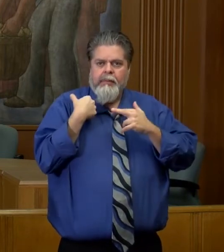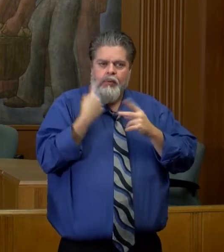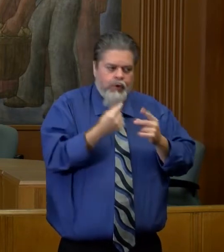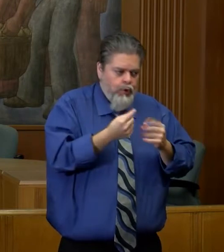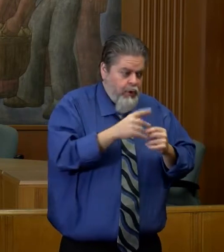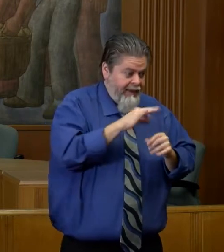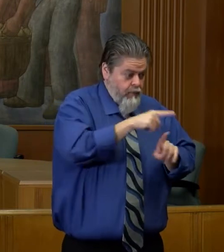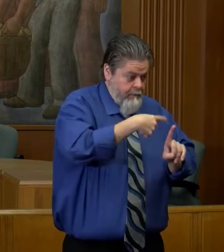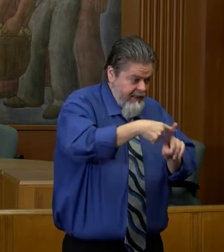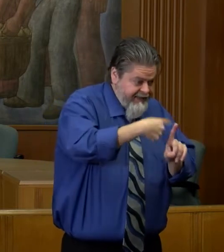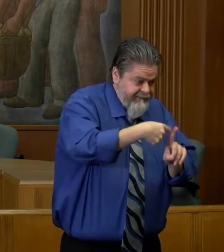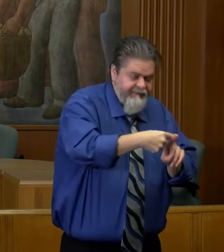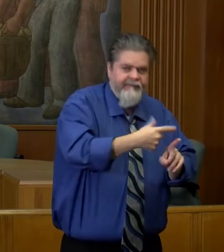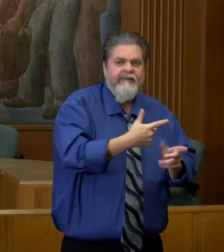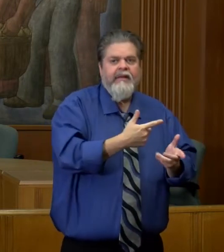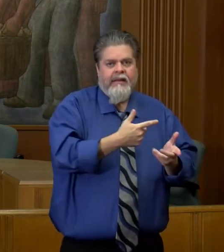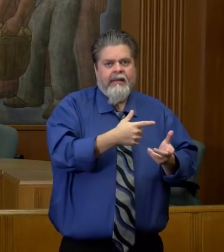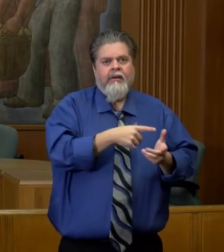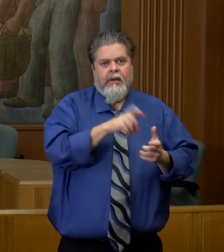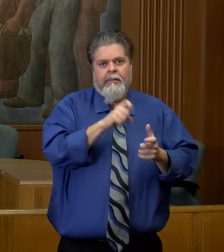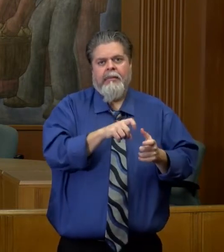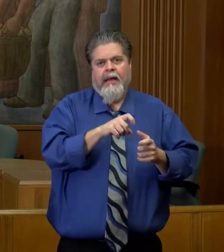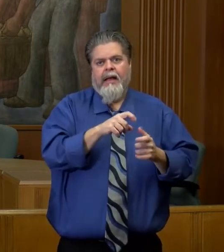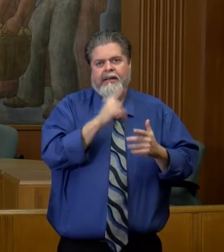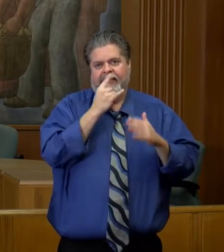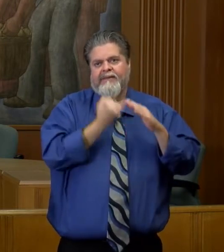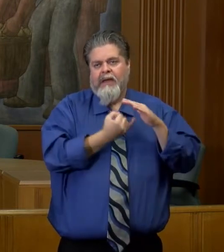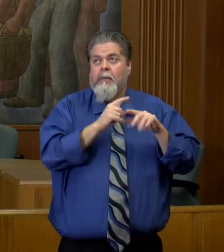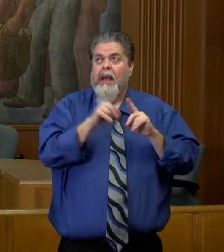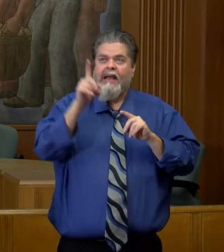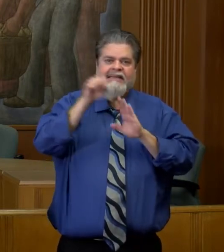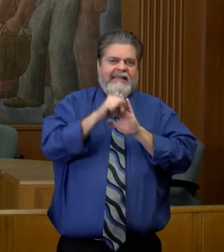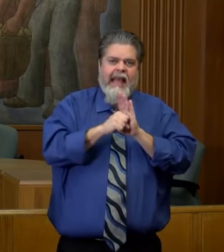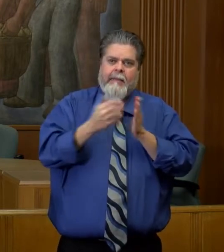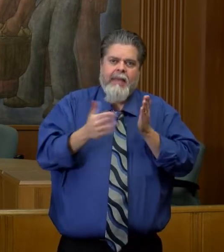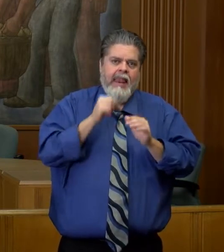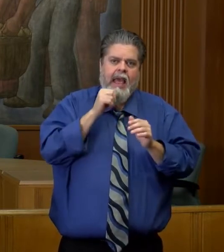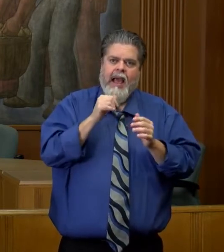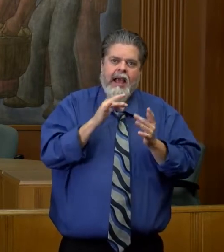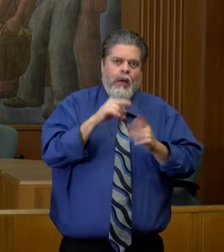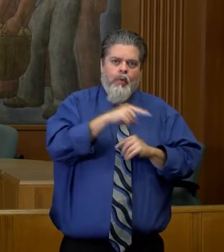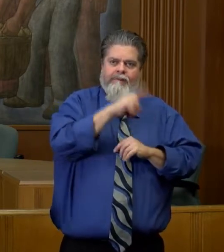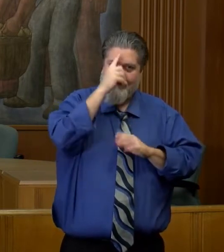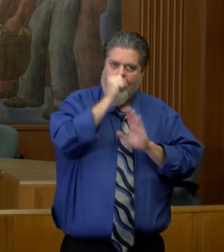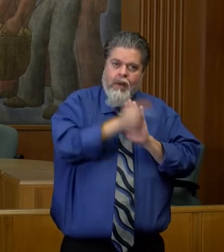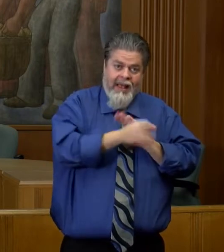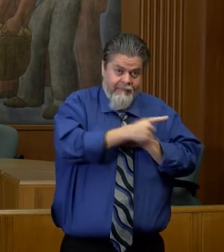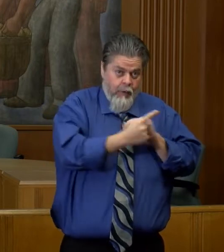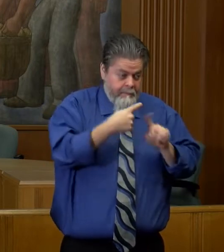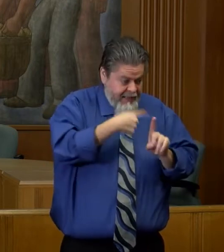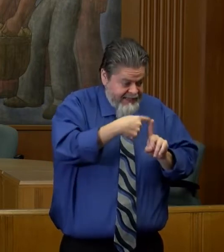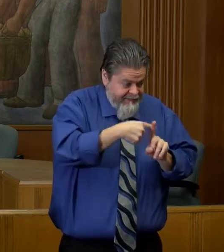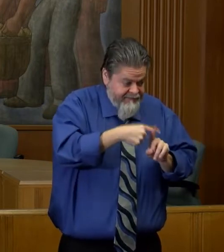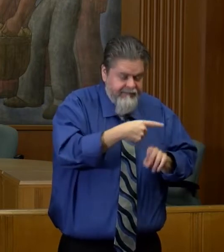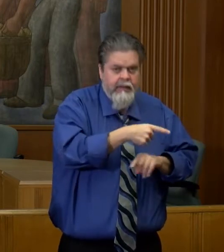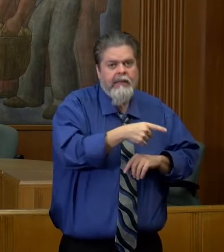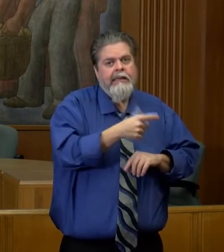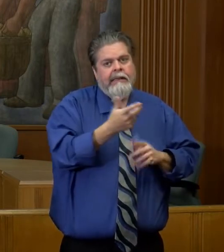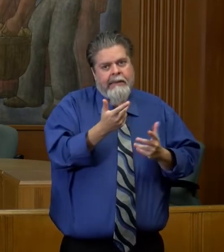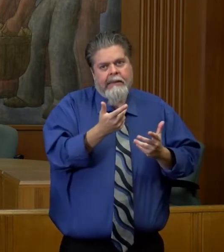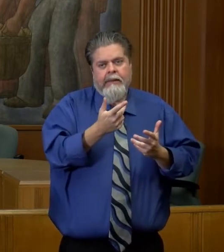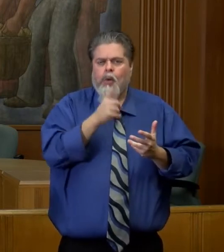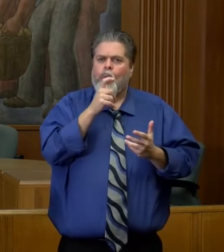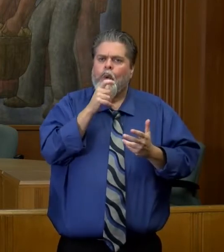you turn positive, it may be a while before the state contacts you. So if you turn positive, you need to start thinking already about